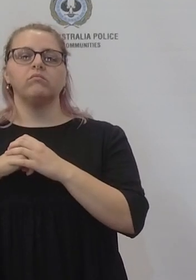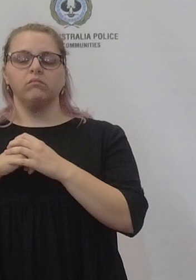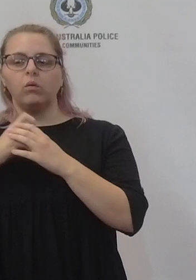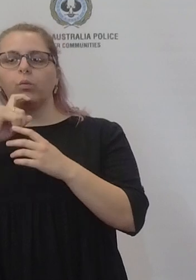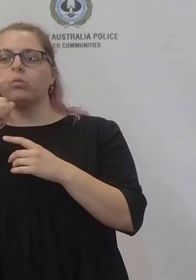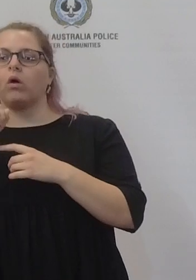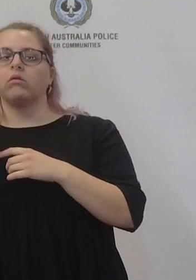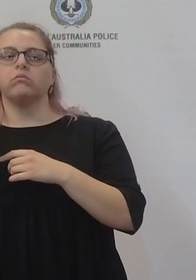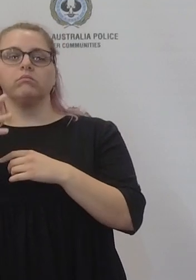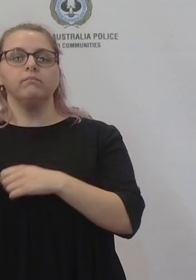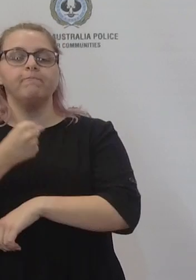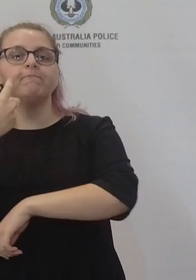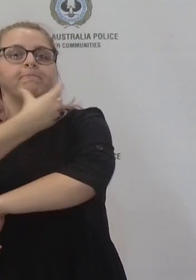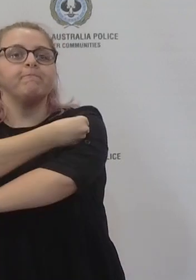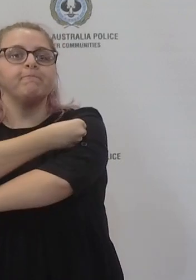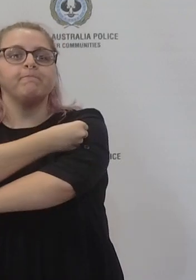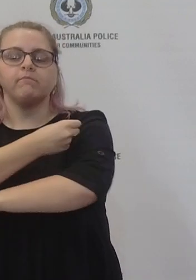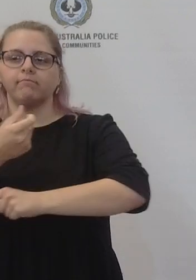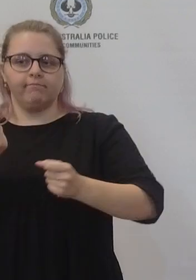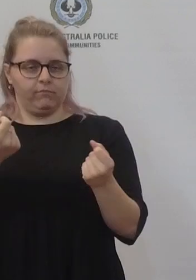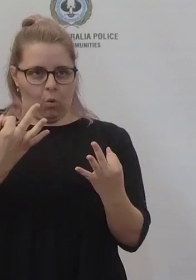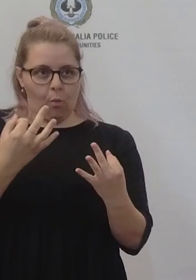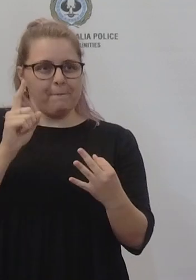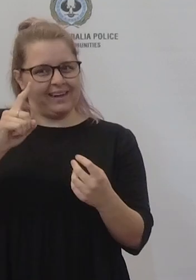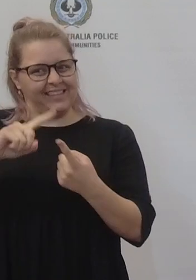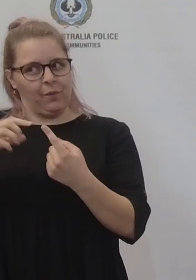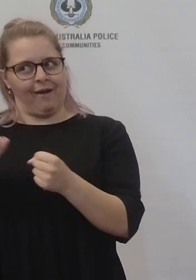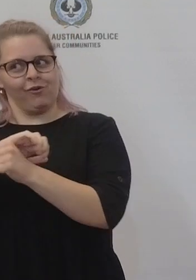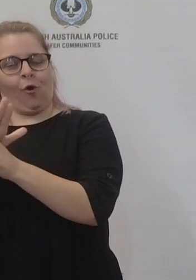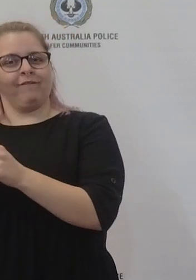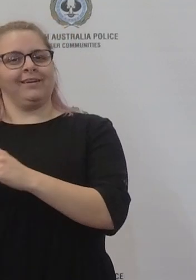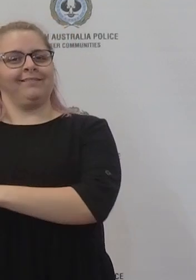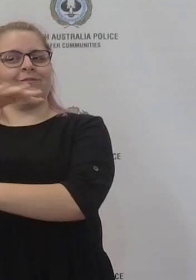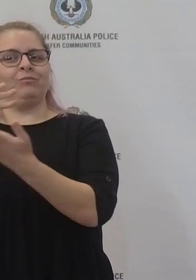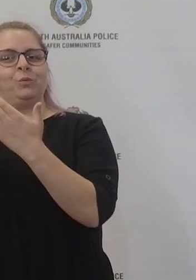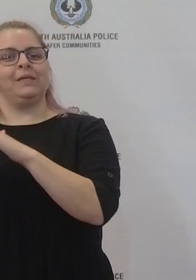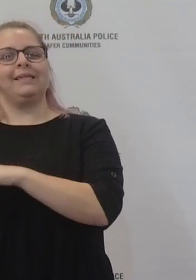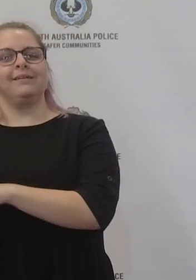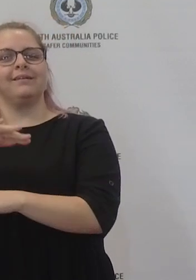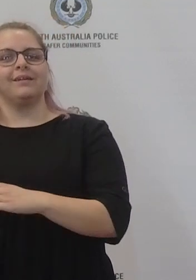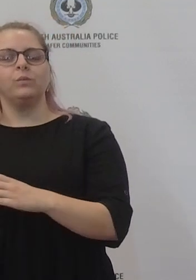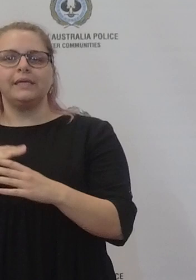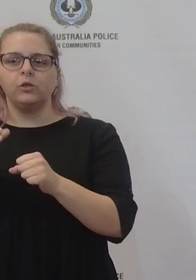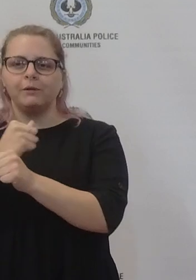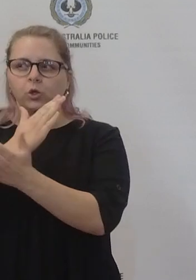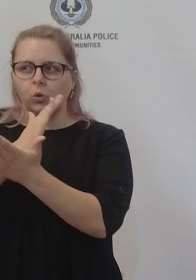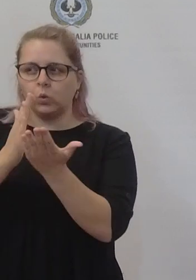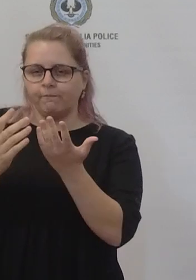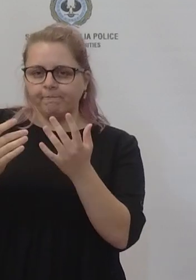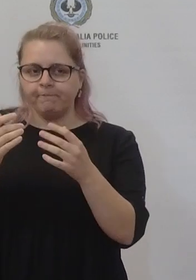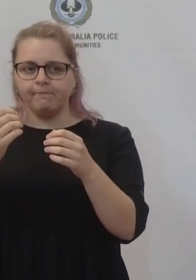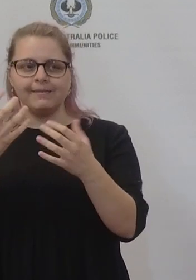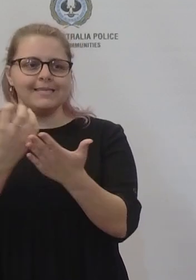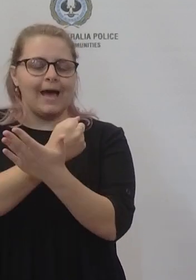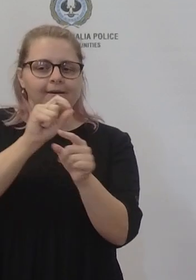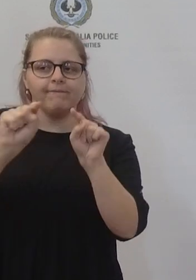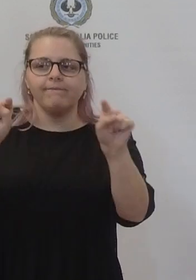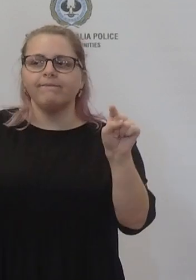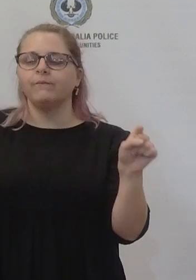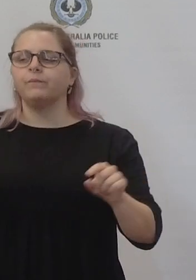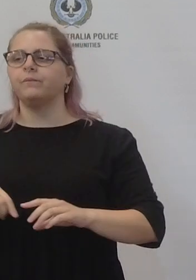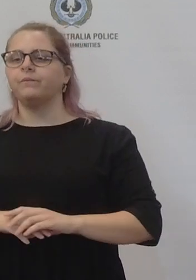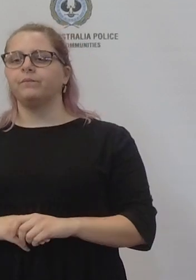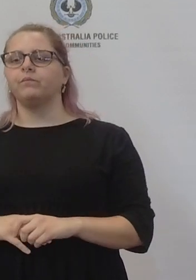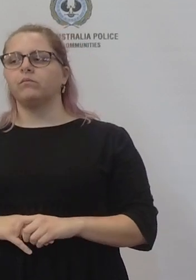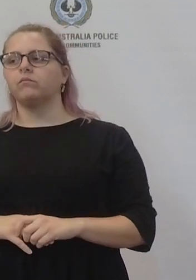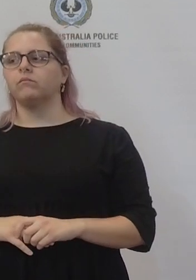but COVID will still be here and there will be a requirement for us to continue managing our workforces as safely as possible. Do expect that will happen in the next